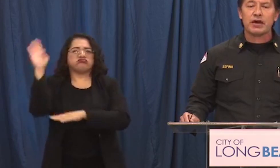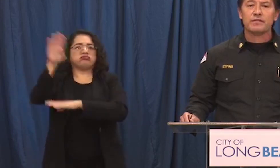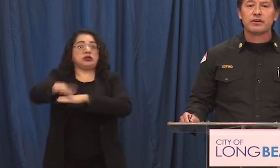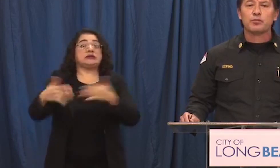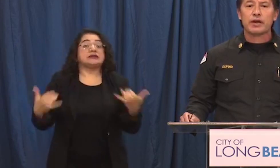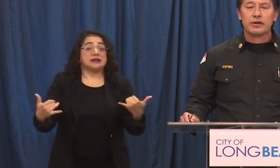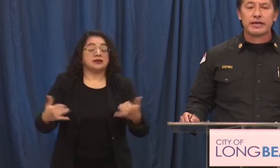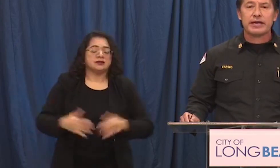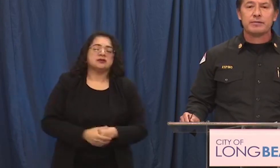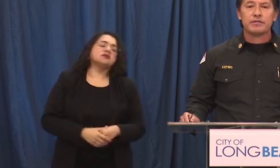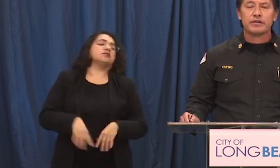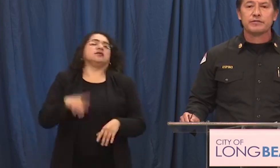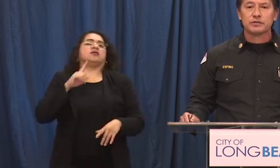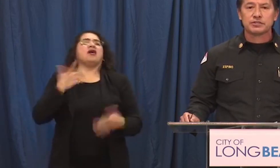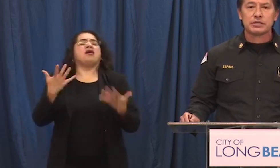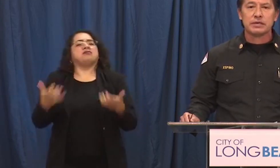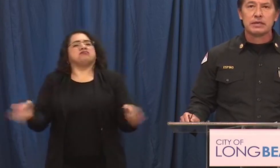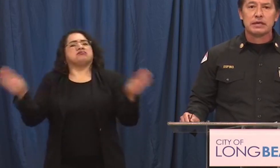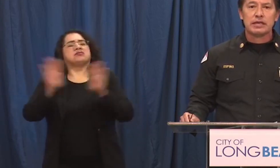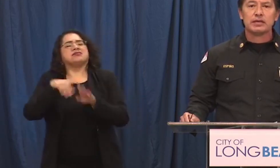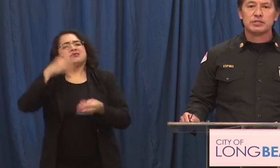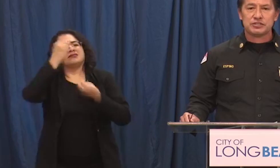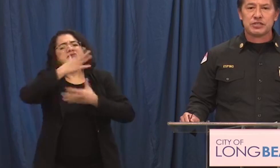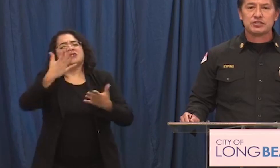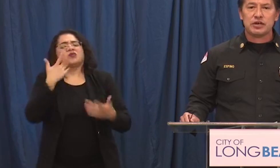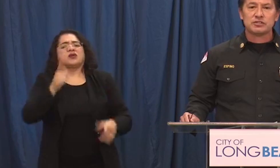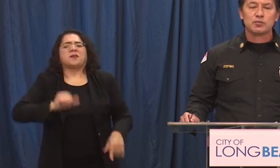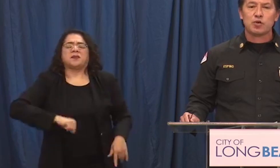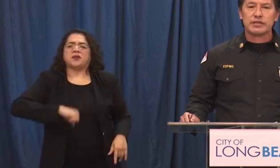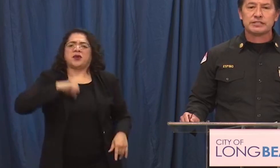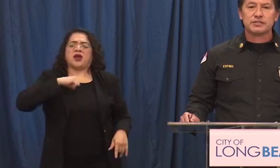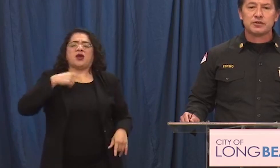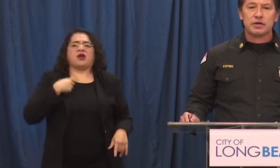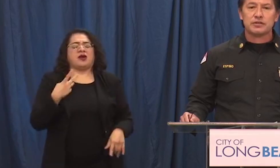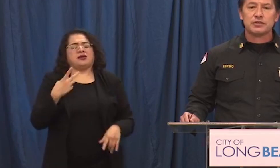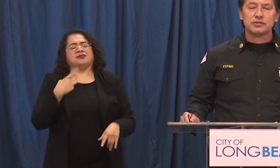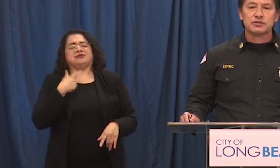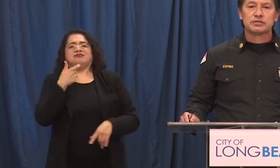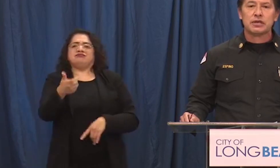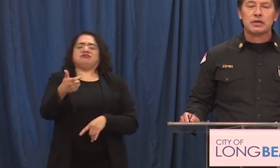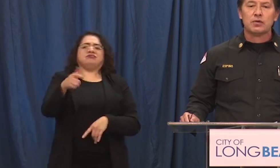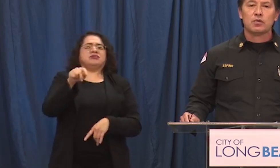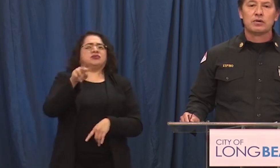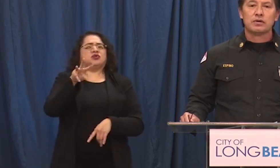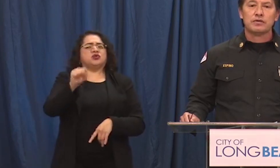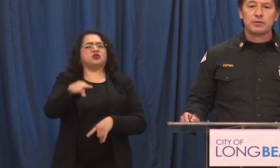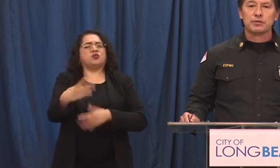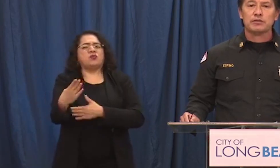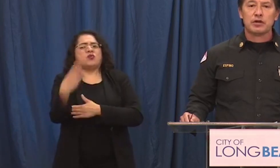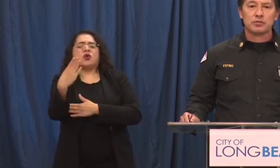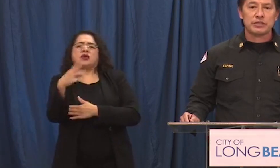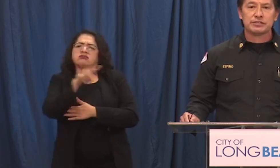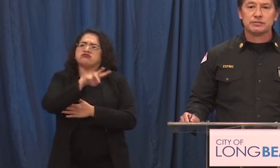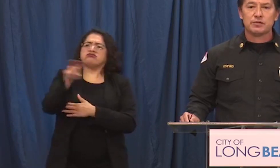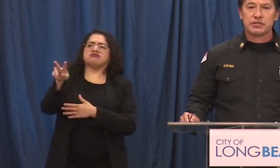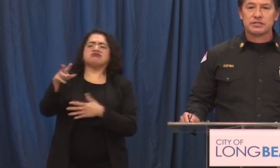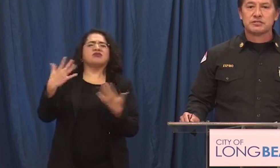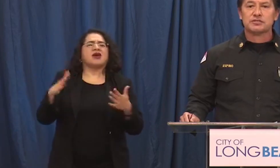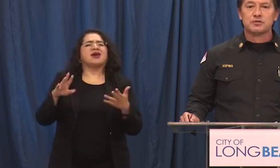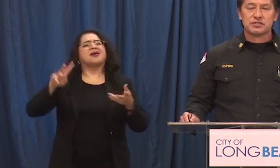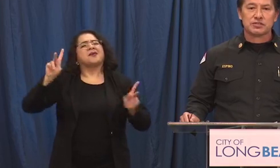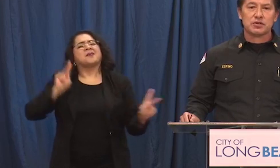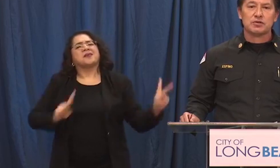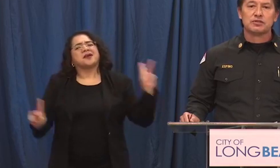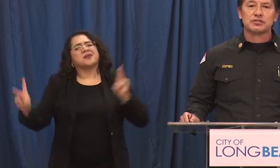want to tell you how very proud i am the very first images i saw this morning as i turned on the news were the people of long beach the